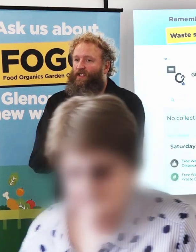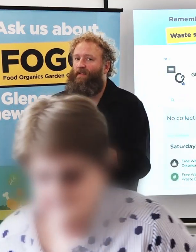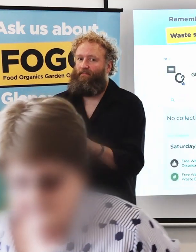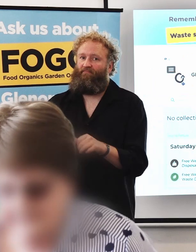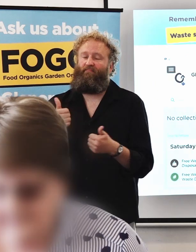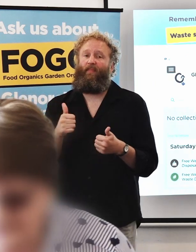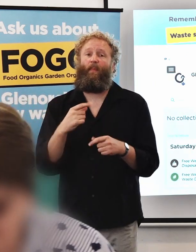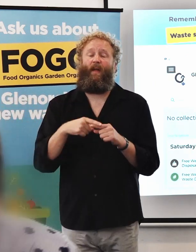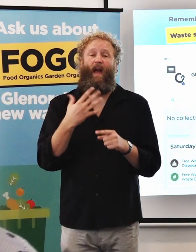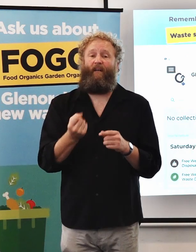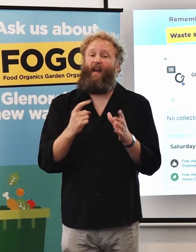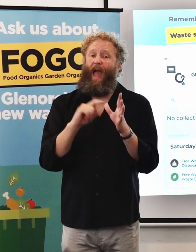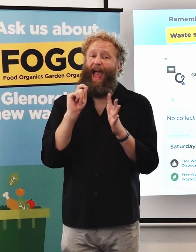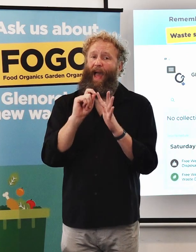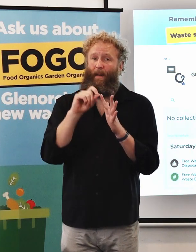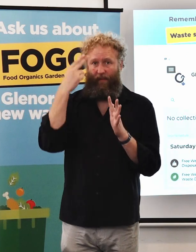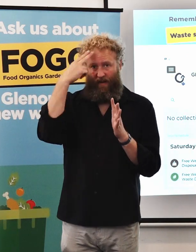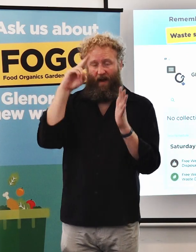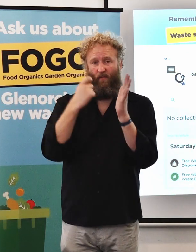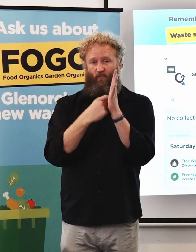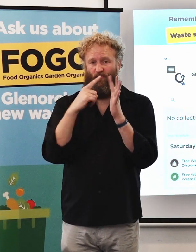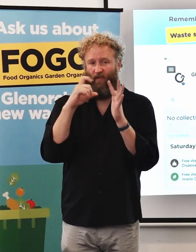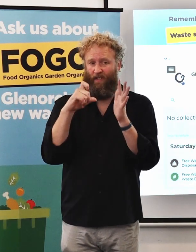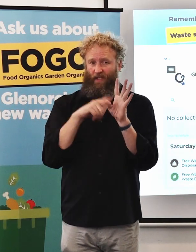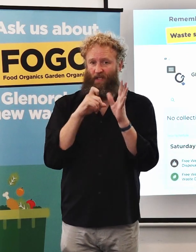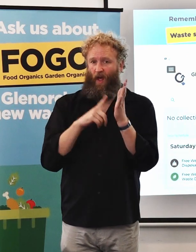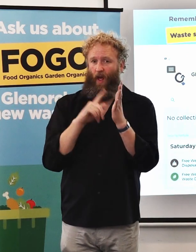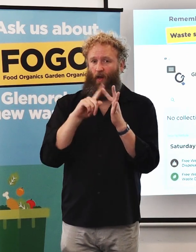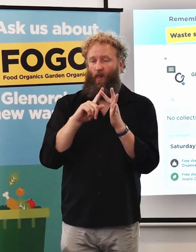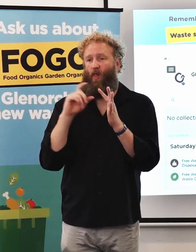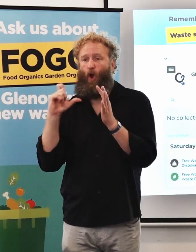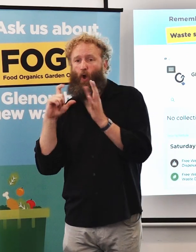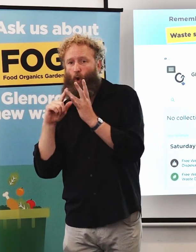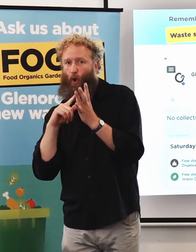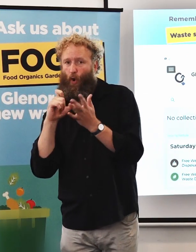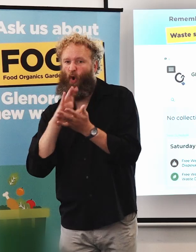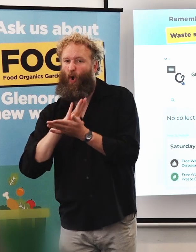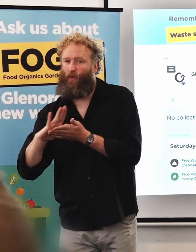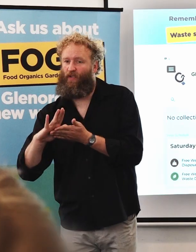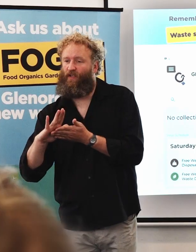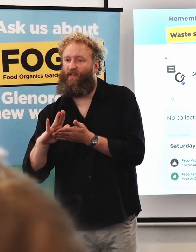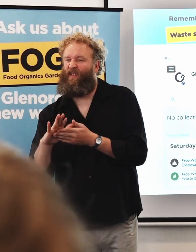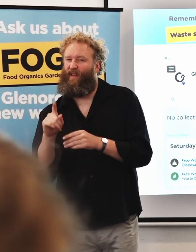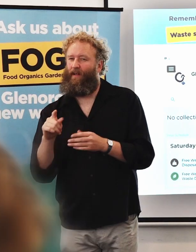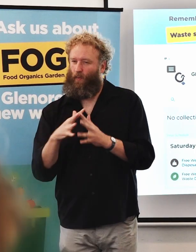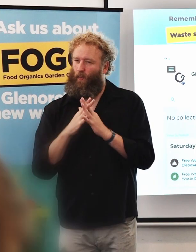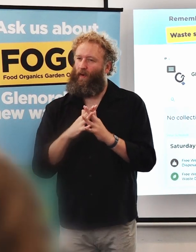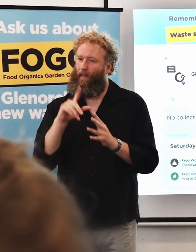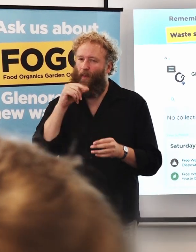Coach. The app is really handy because it can send you reminders about when your bin needs to go out. So if you can set